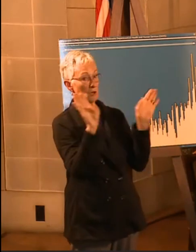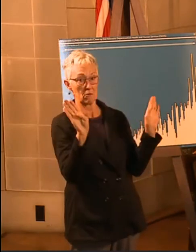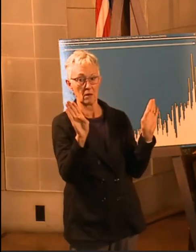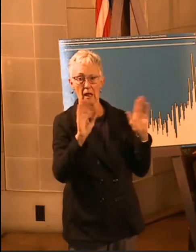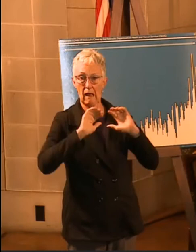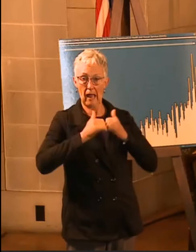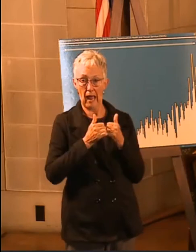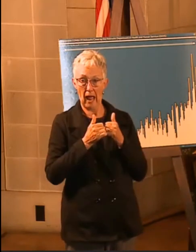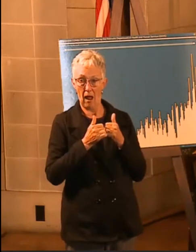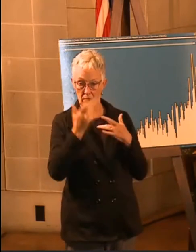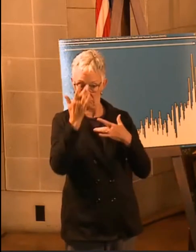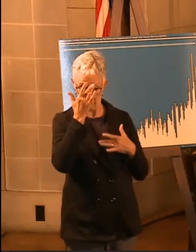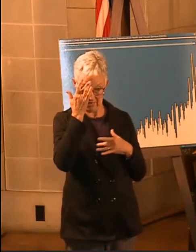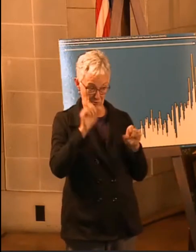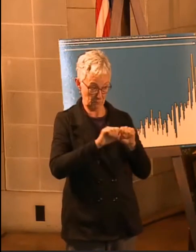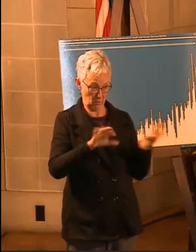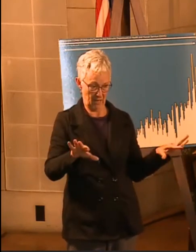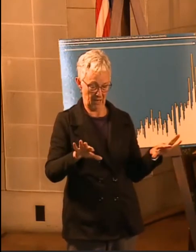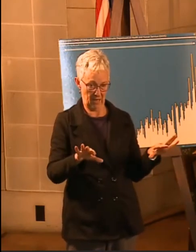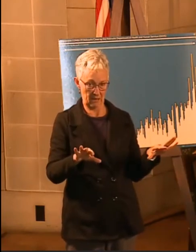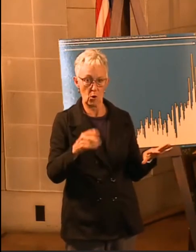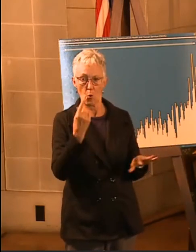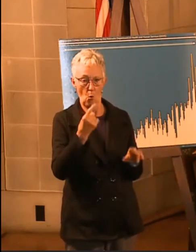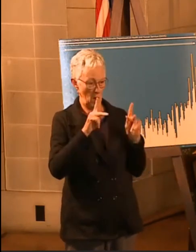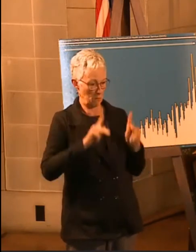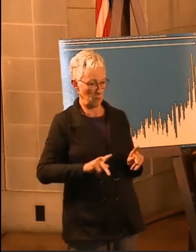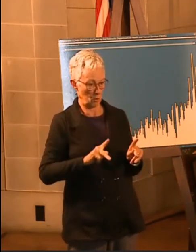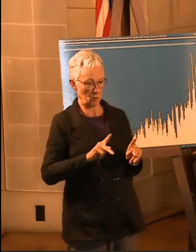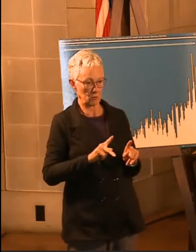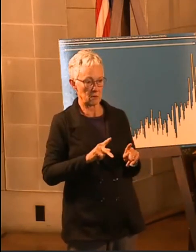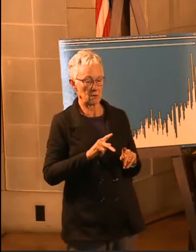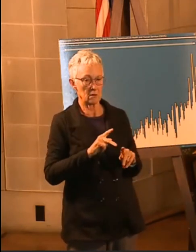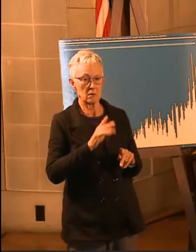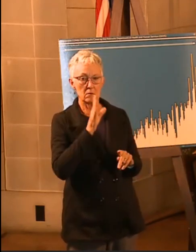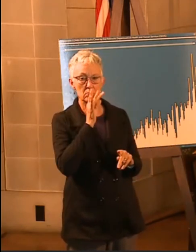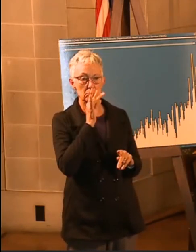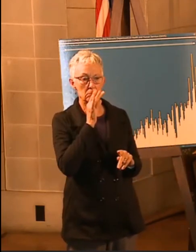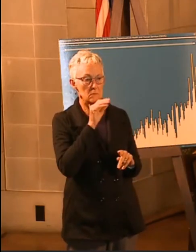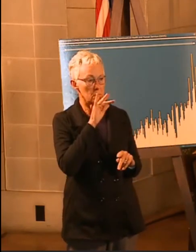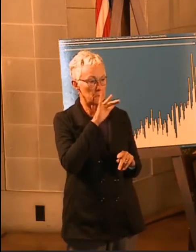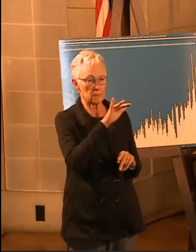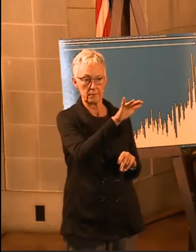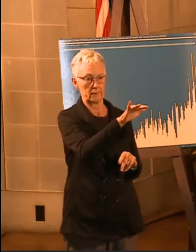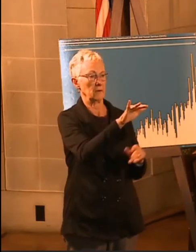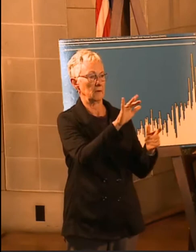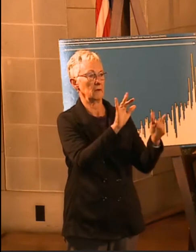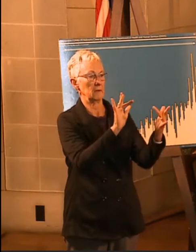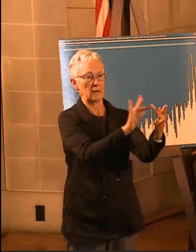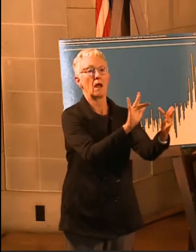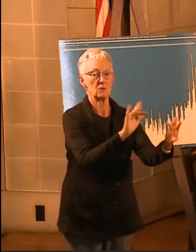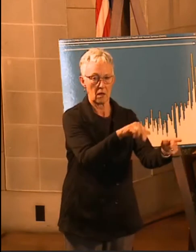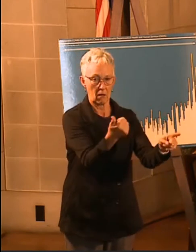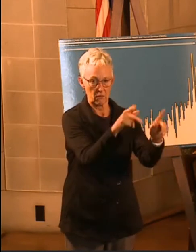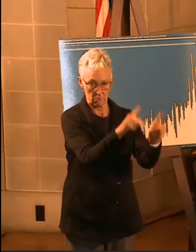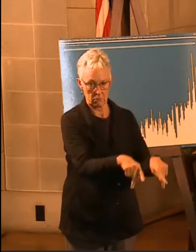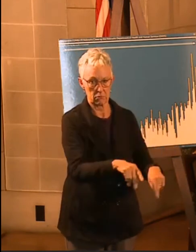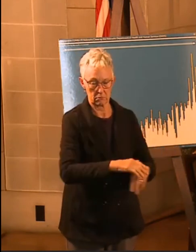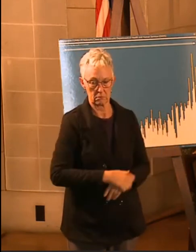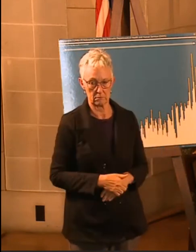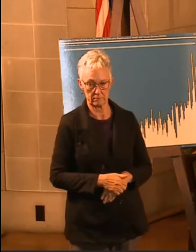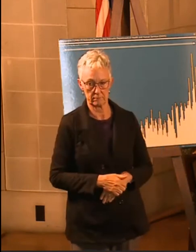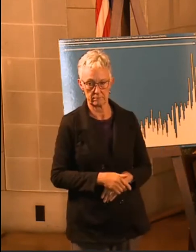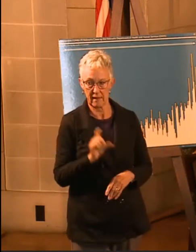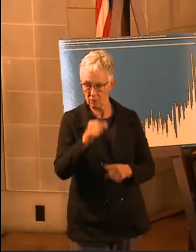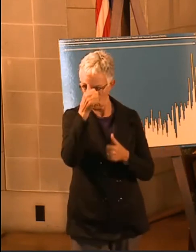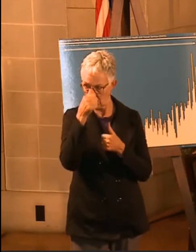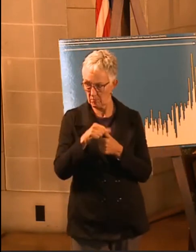And so we're going to have a campaign that we want people to remember, three Cs. Because this is where the virus is spreading, these